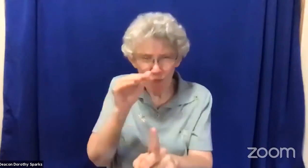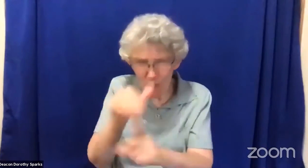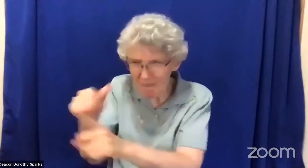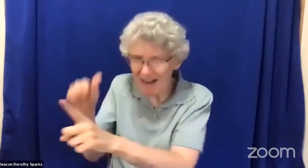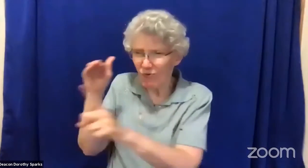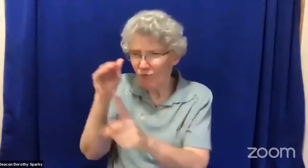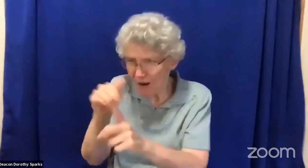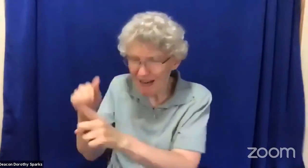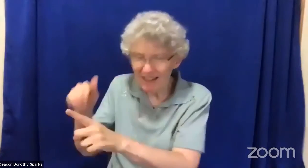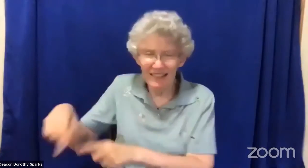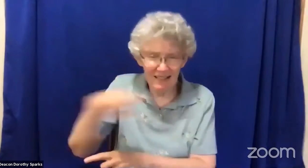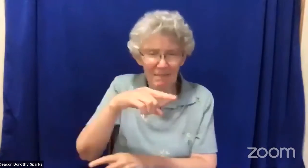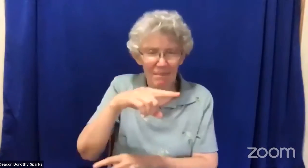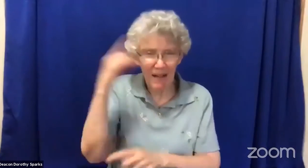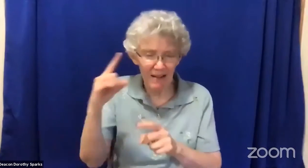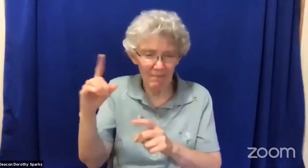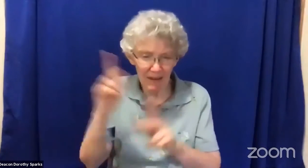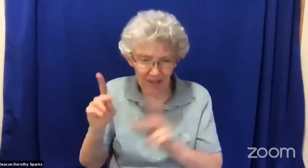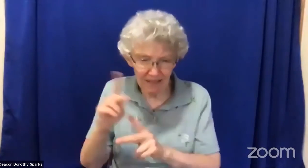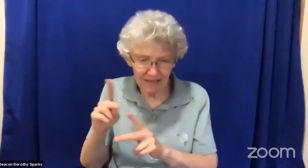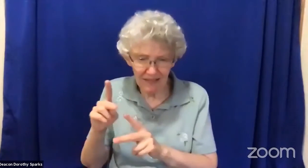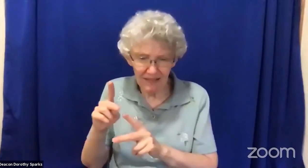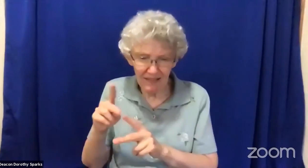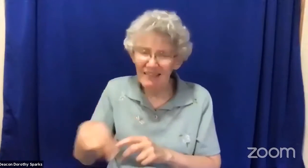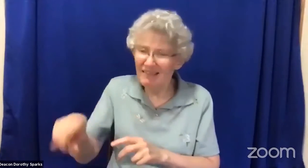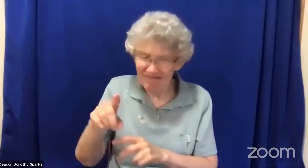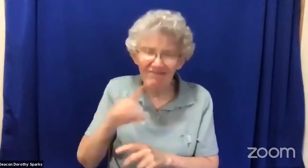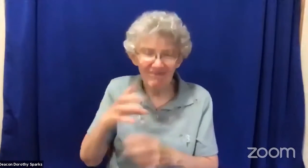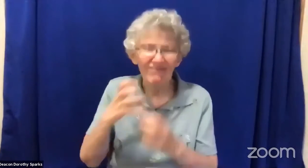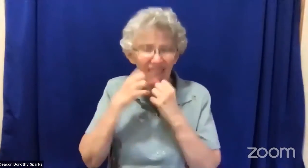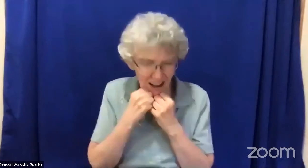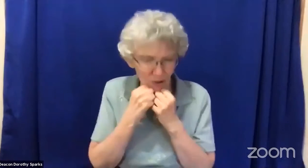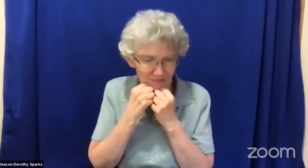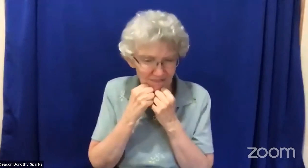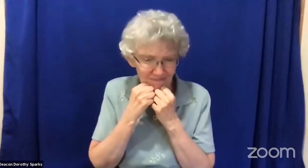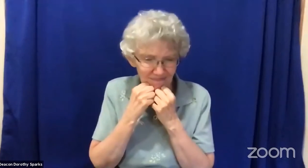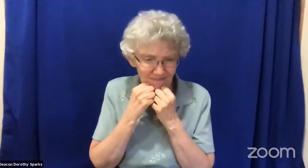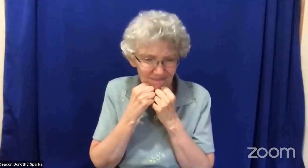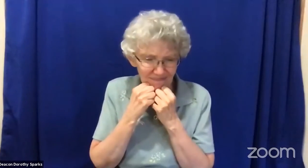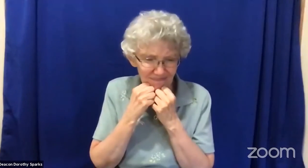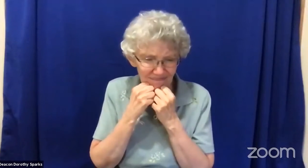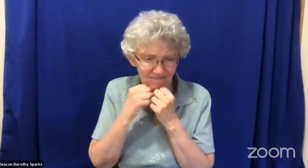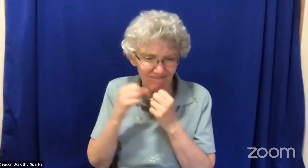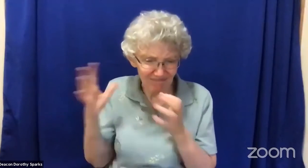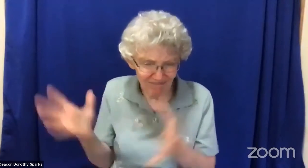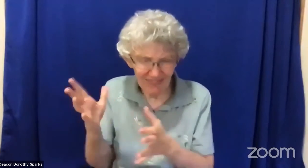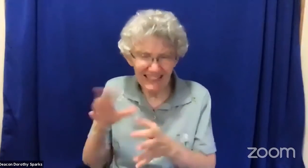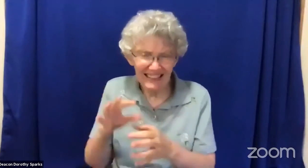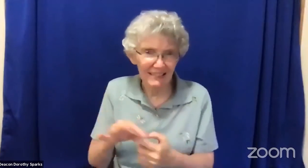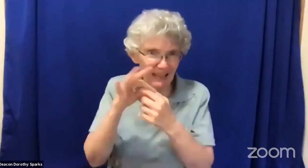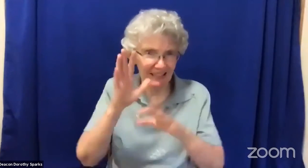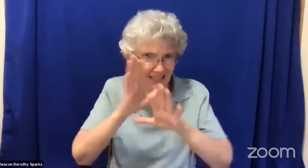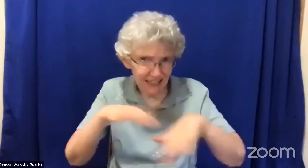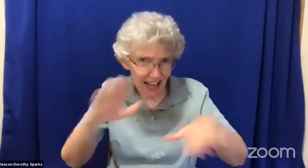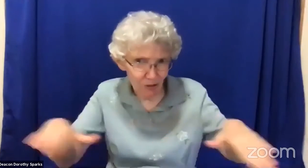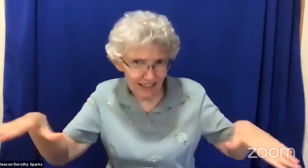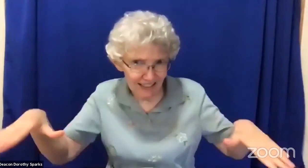But their point is to remind people that black lives matter